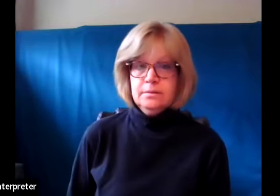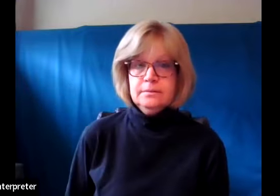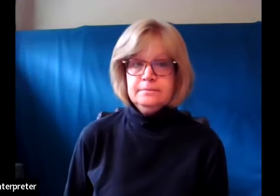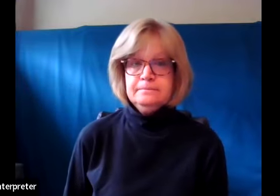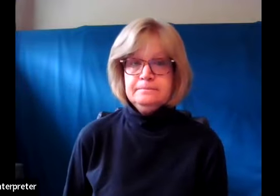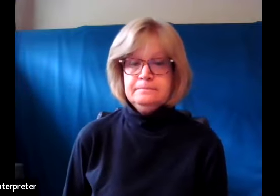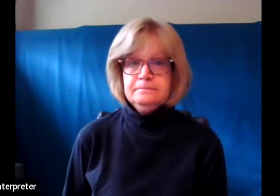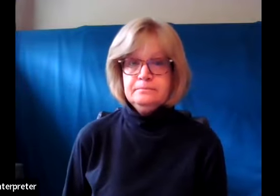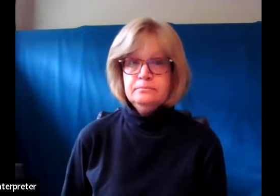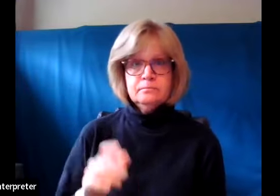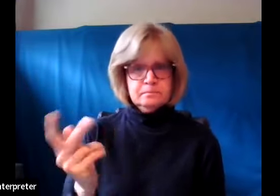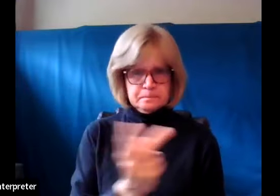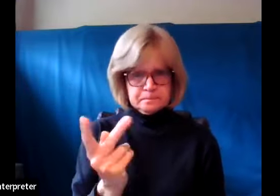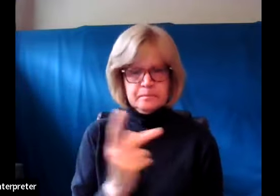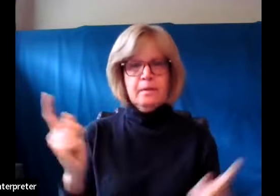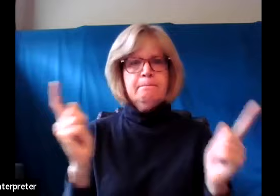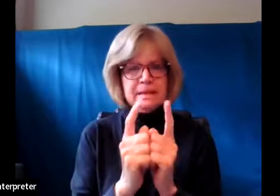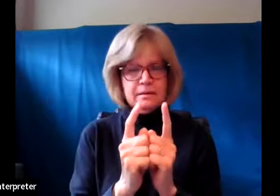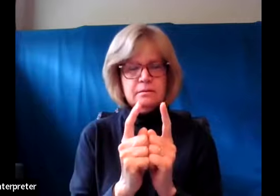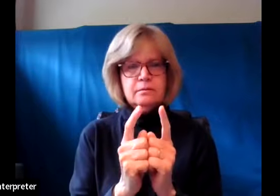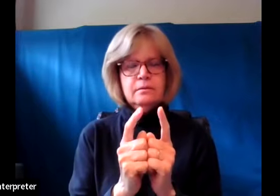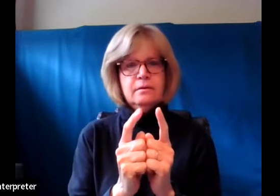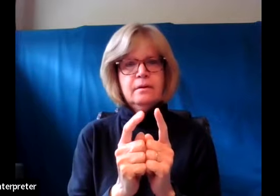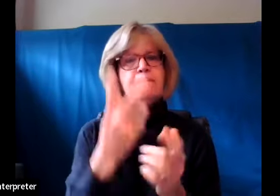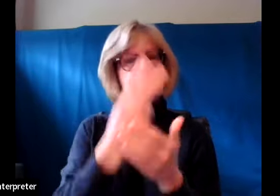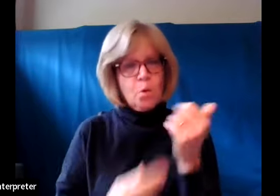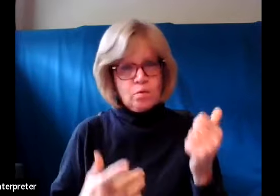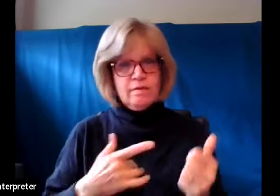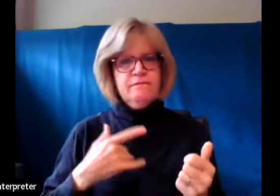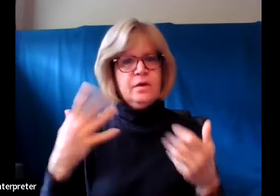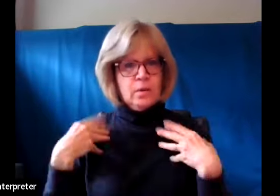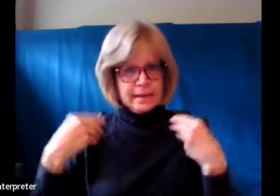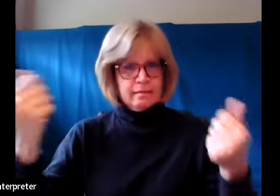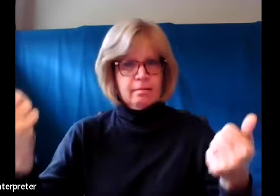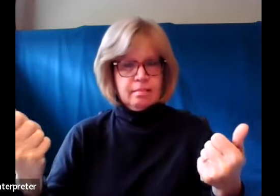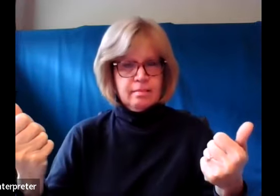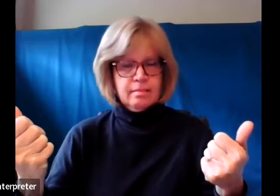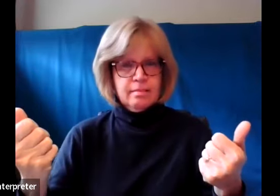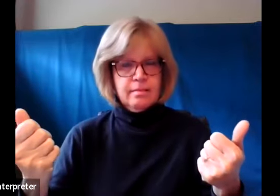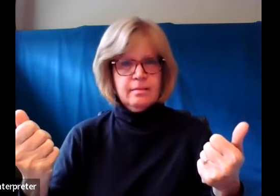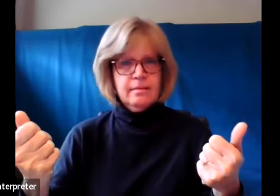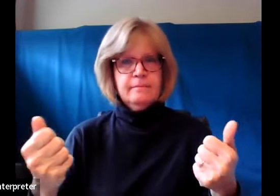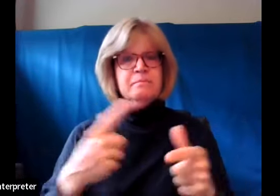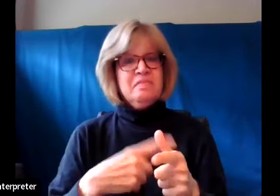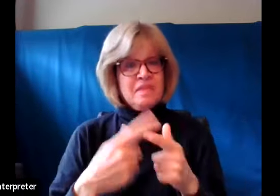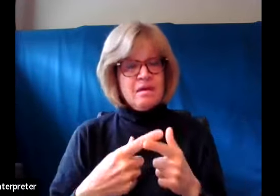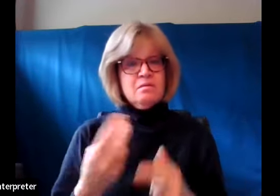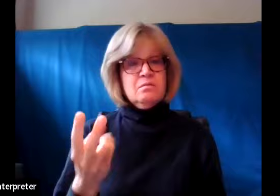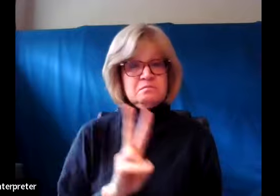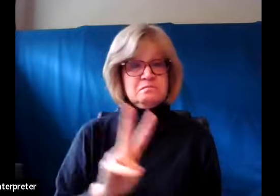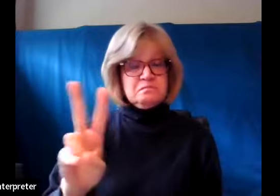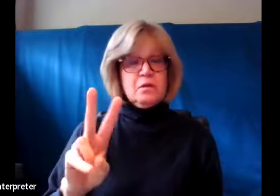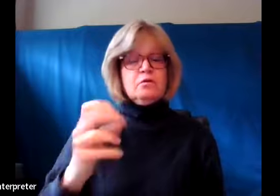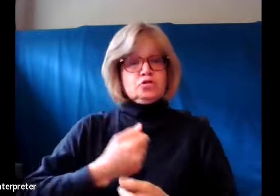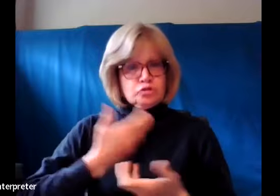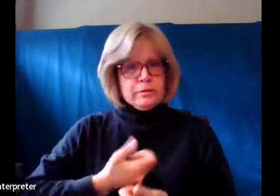And that meeting provides some healing. And after that meeting, the two of them are able to go out and